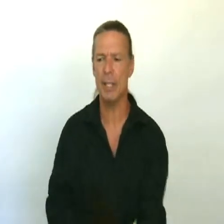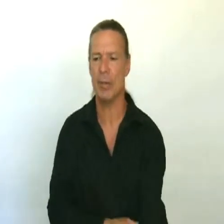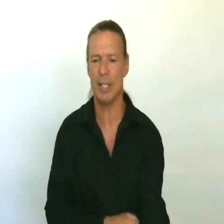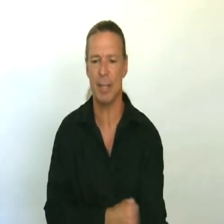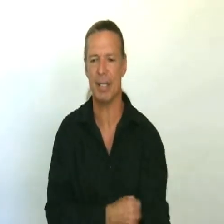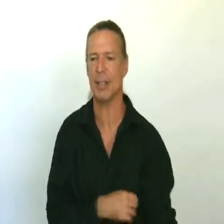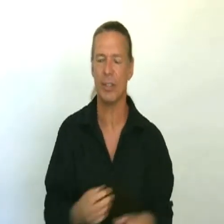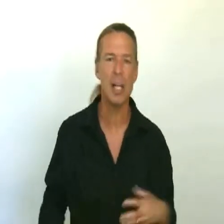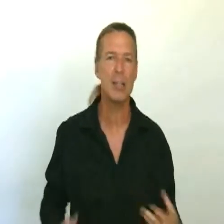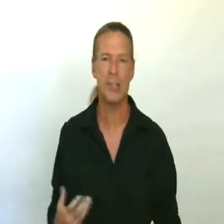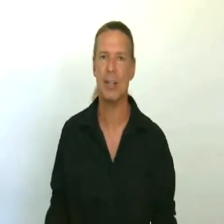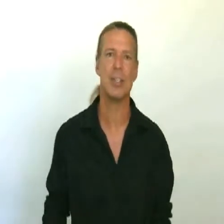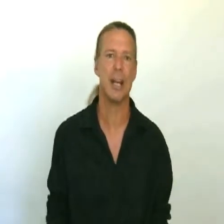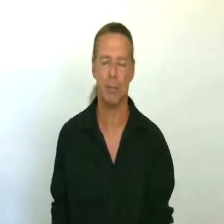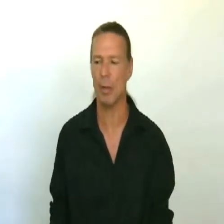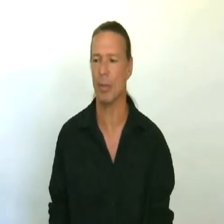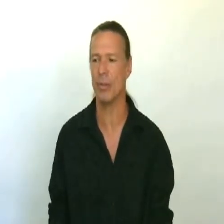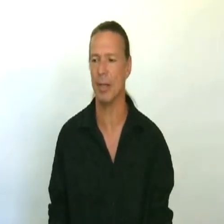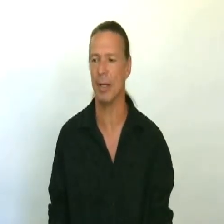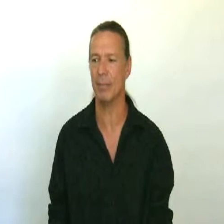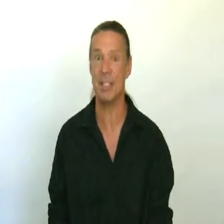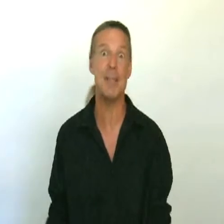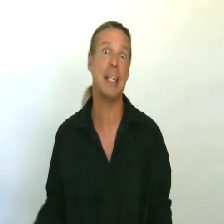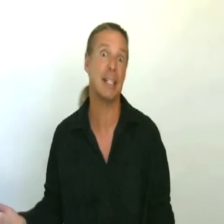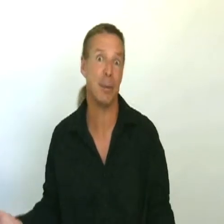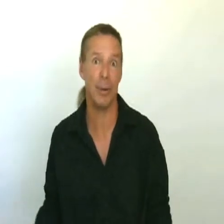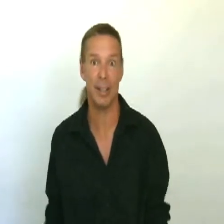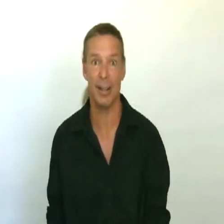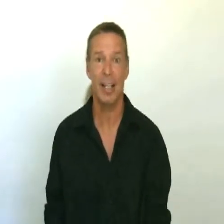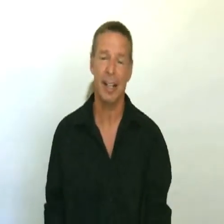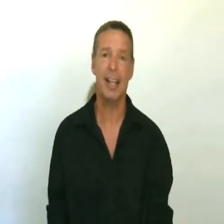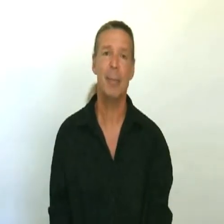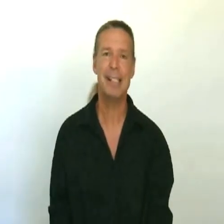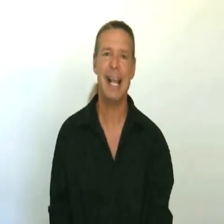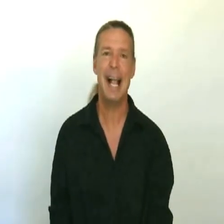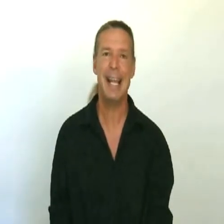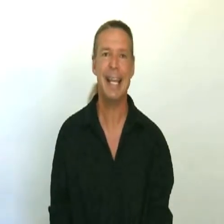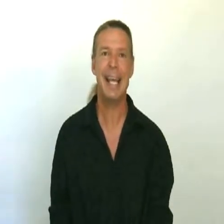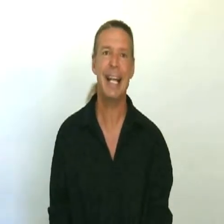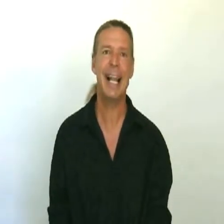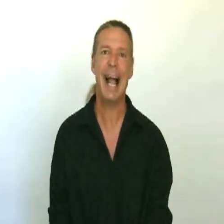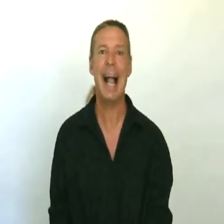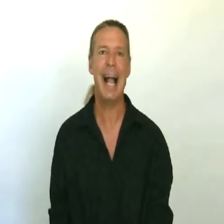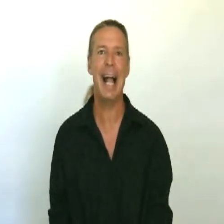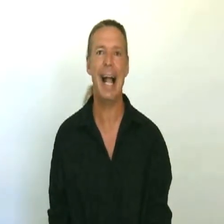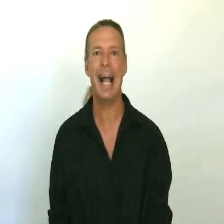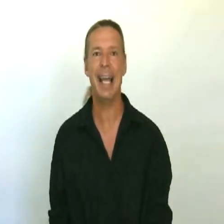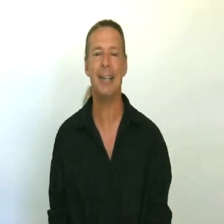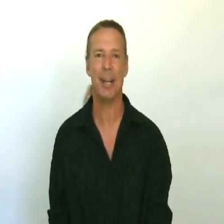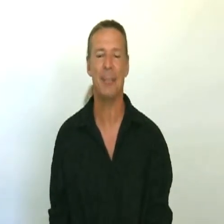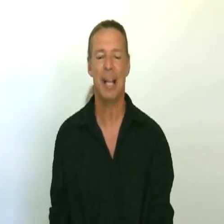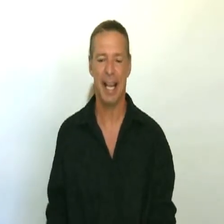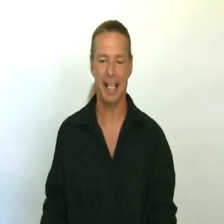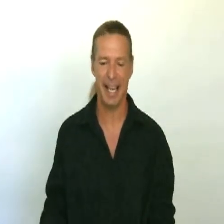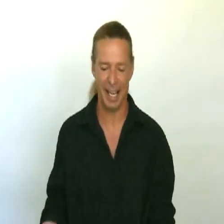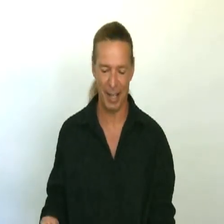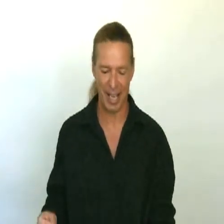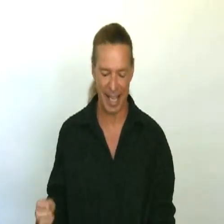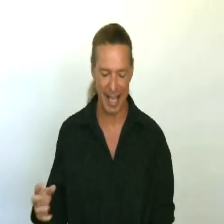interesting because there's lots of singers that have tremolos. Stevie Nicks, one, you know, you'll be standing in the light, right? And again,